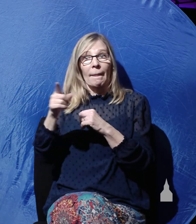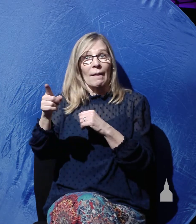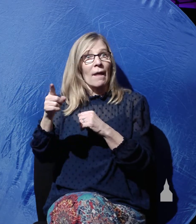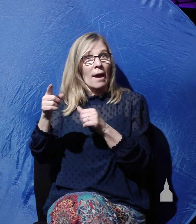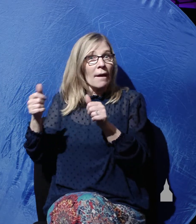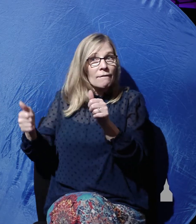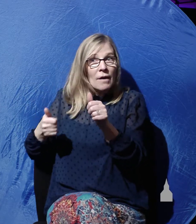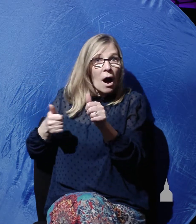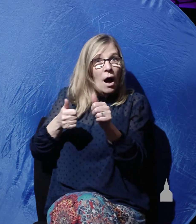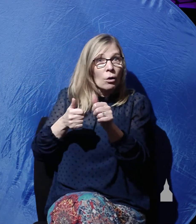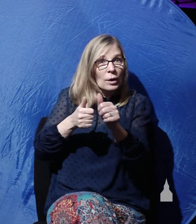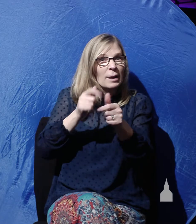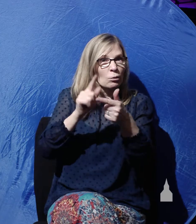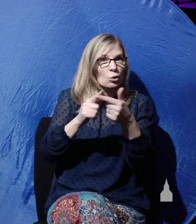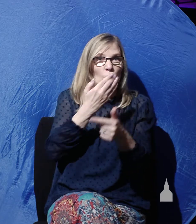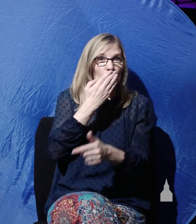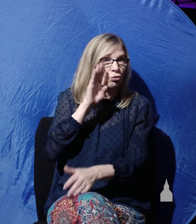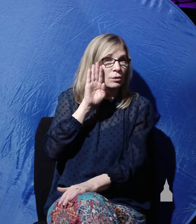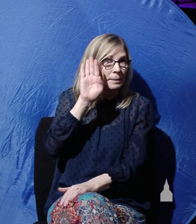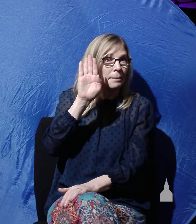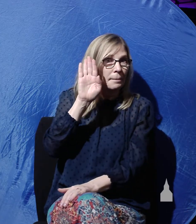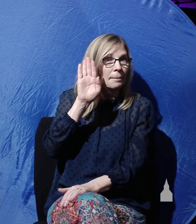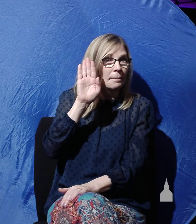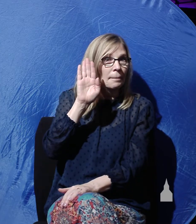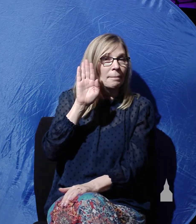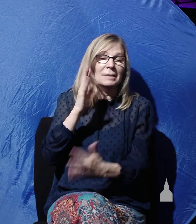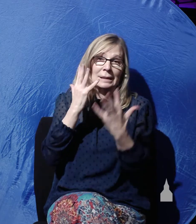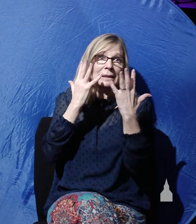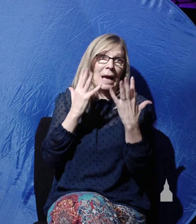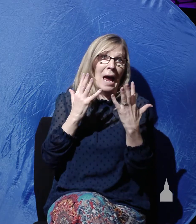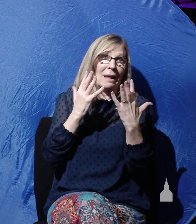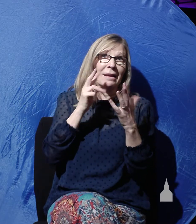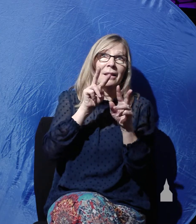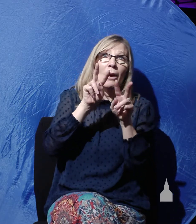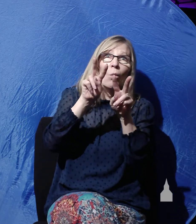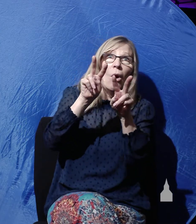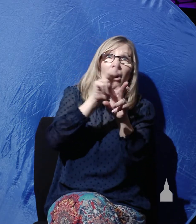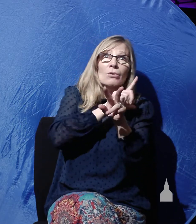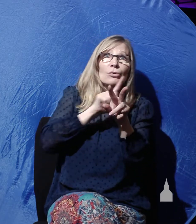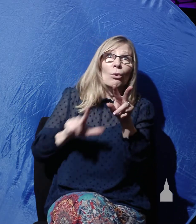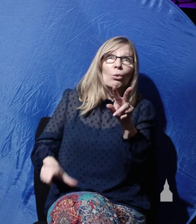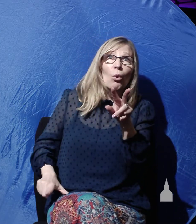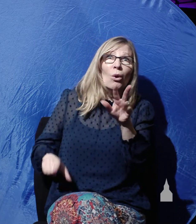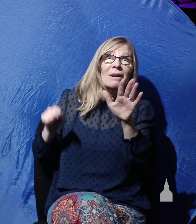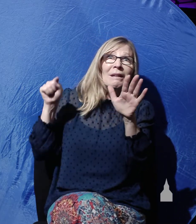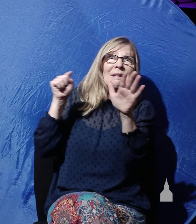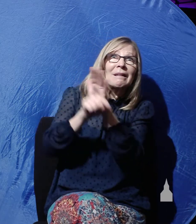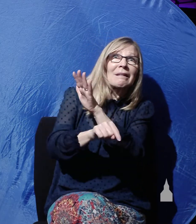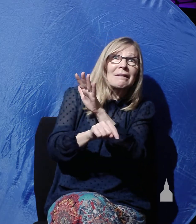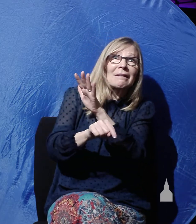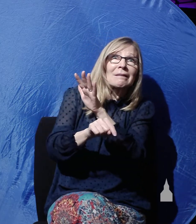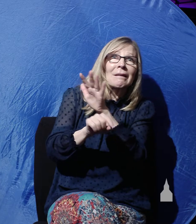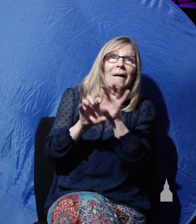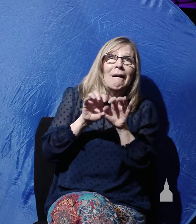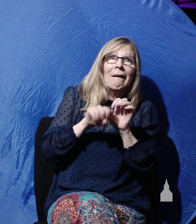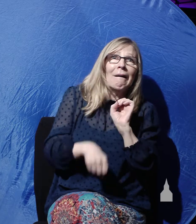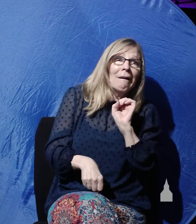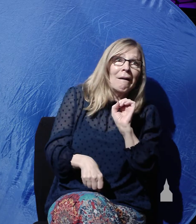him to Jerusalem. And they sadly watched their Lord and their master be killed. And now, now they had observed